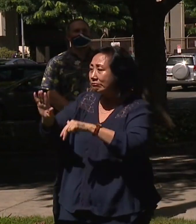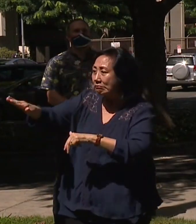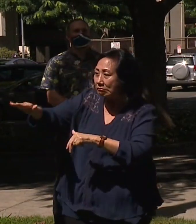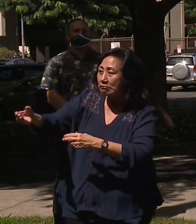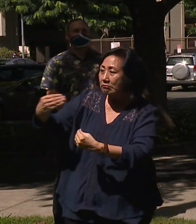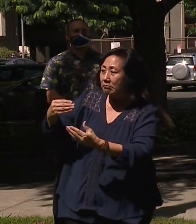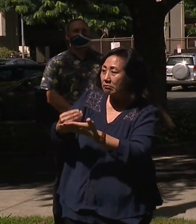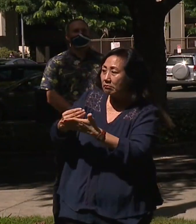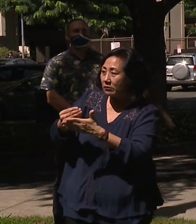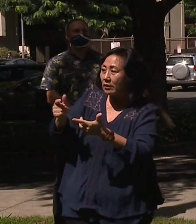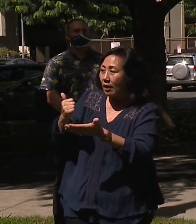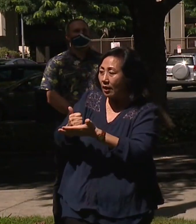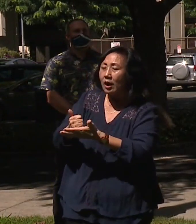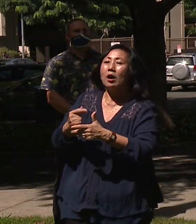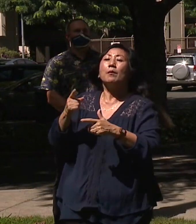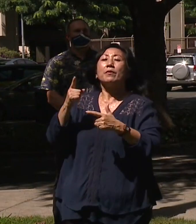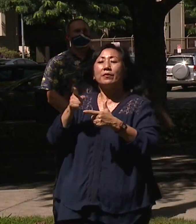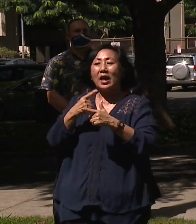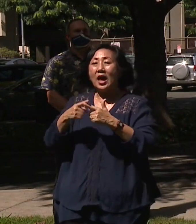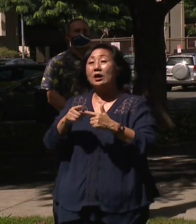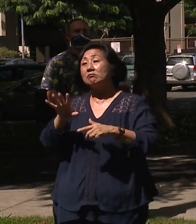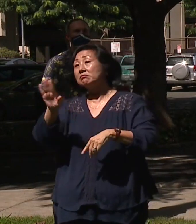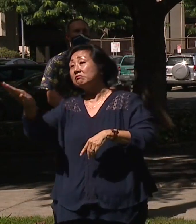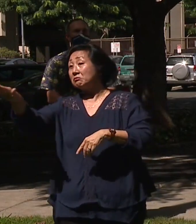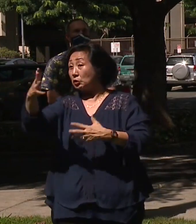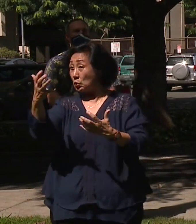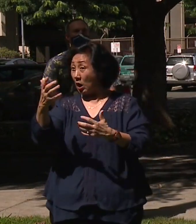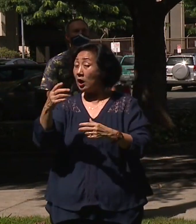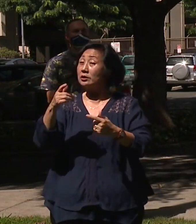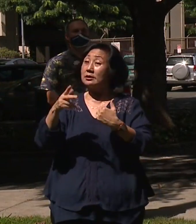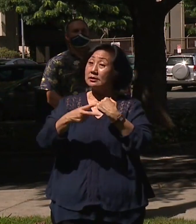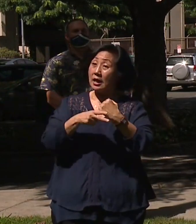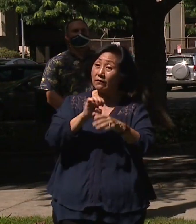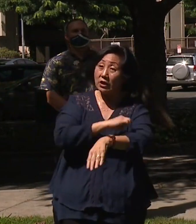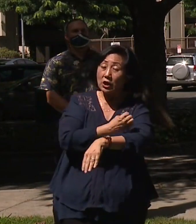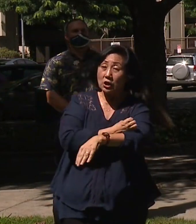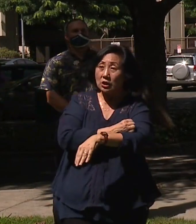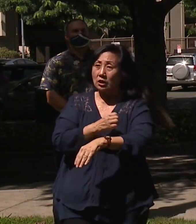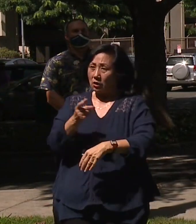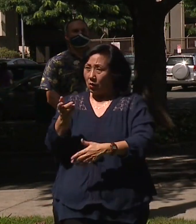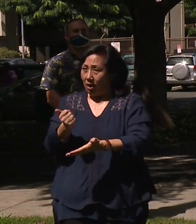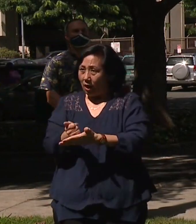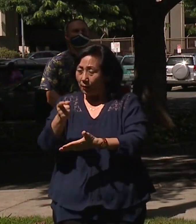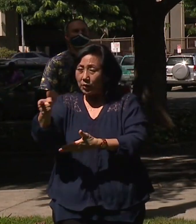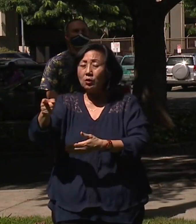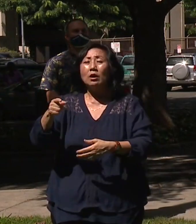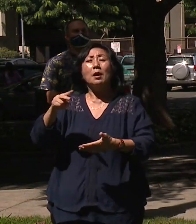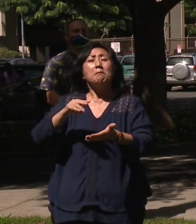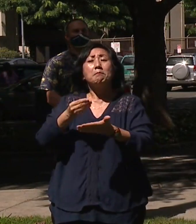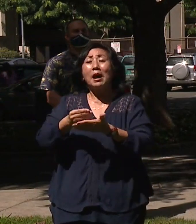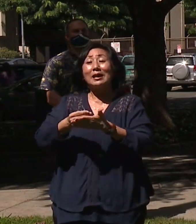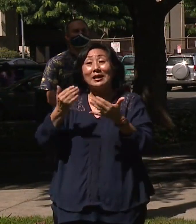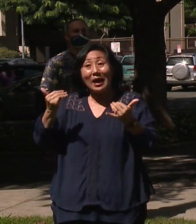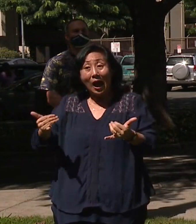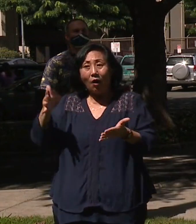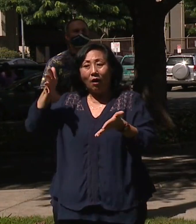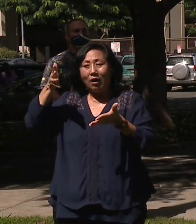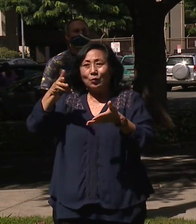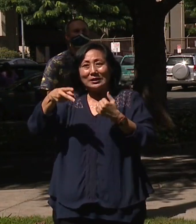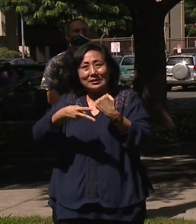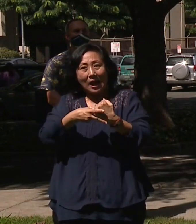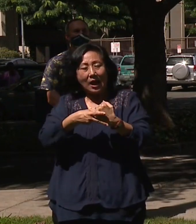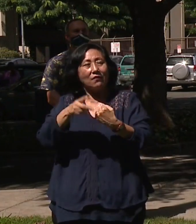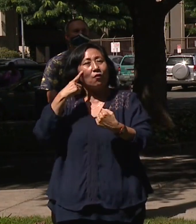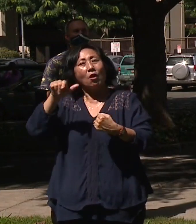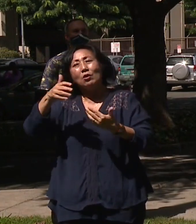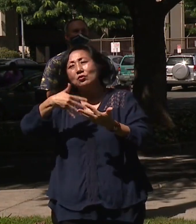that we can get those incentive payments to, again, free up city funds to go to social services and all the other desperate needs that are out there